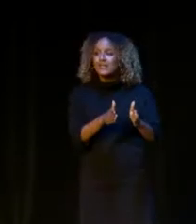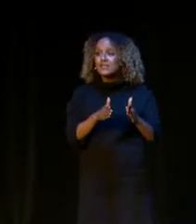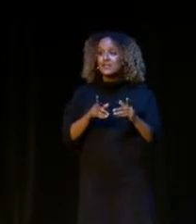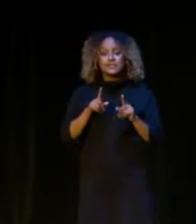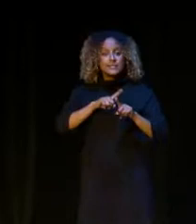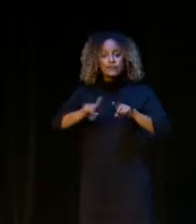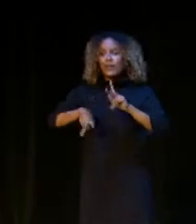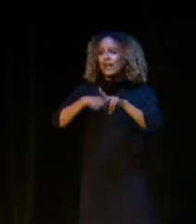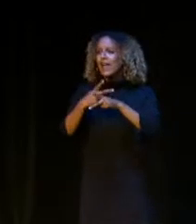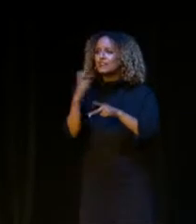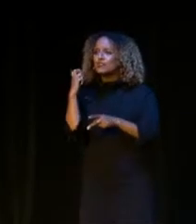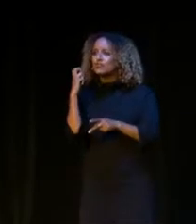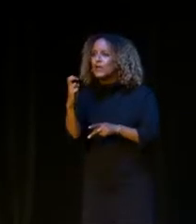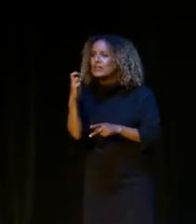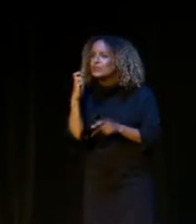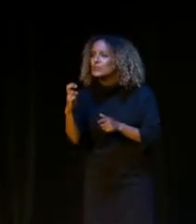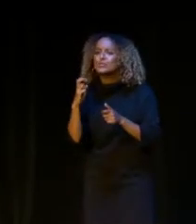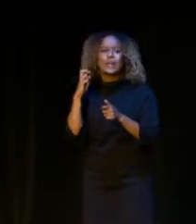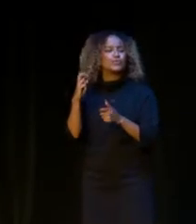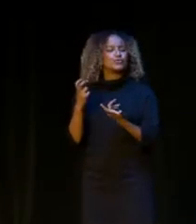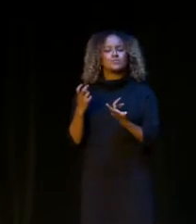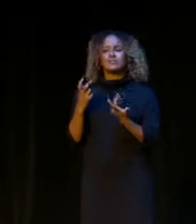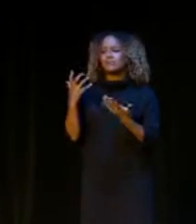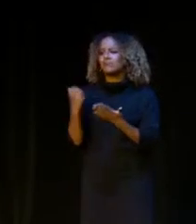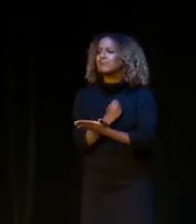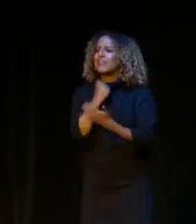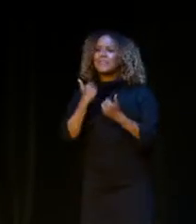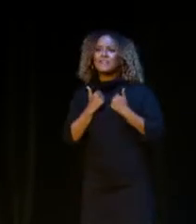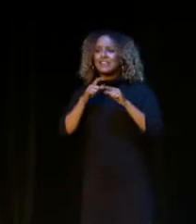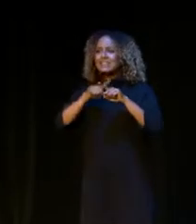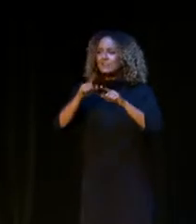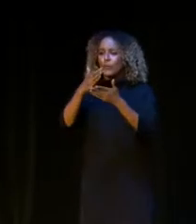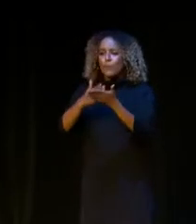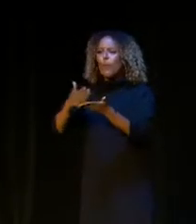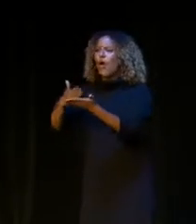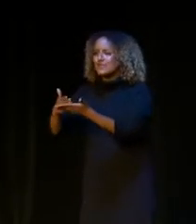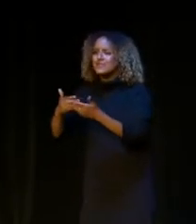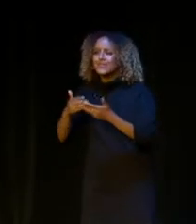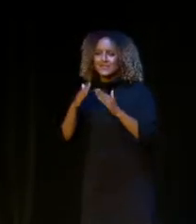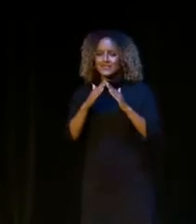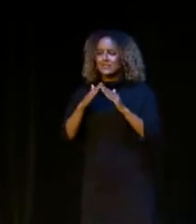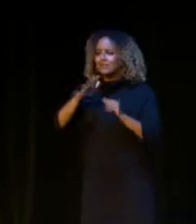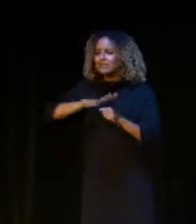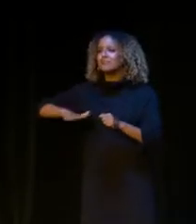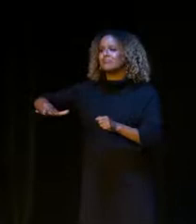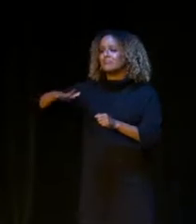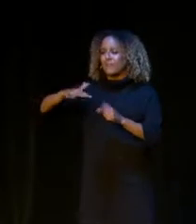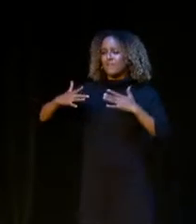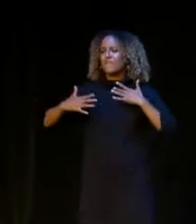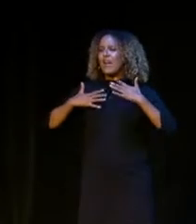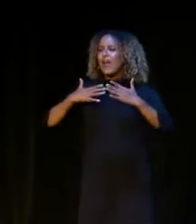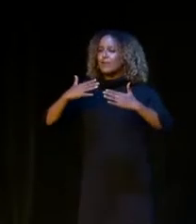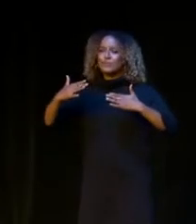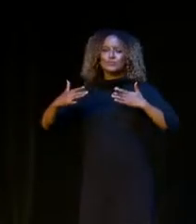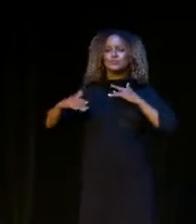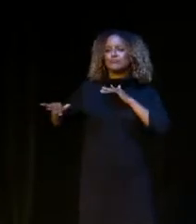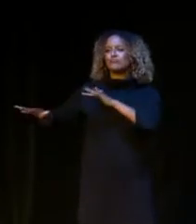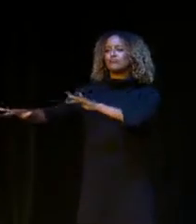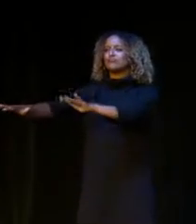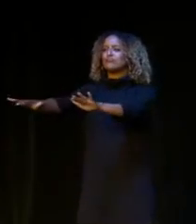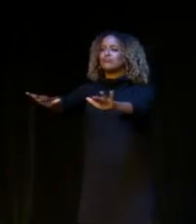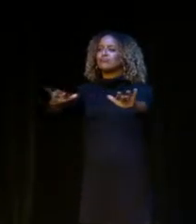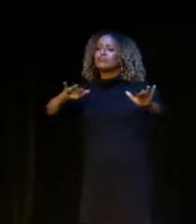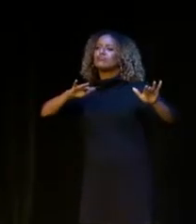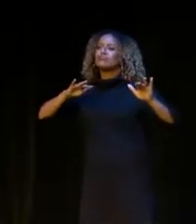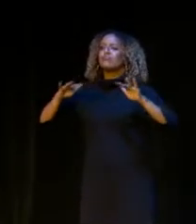different forms of transportation, and they're living in all parts of the city. And the vibrancy that we are generating from